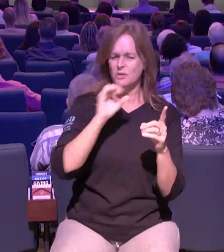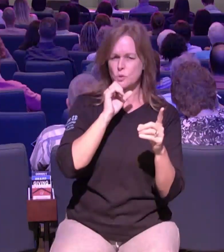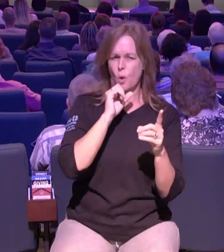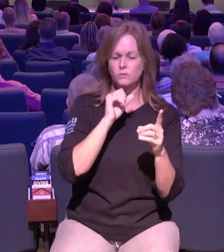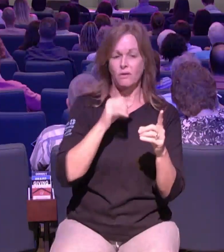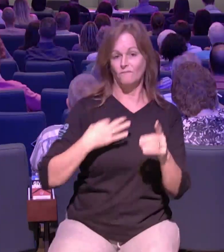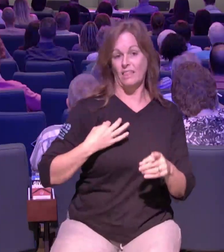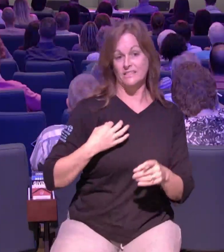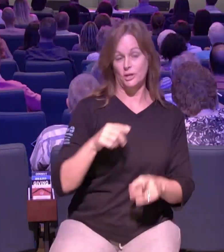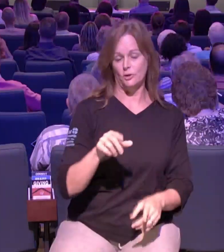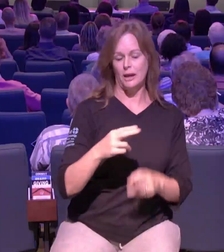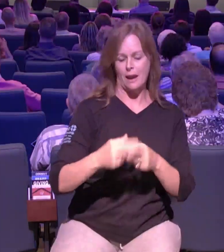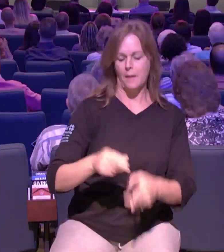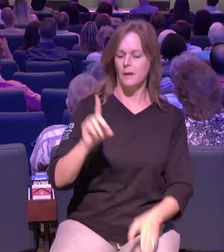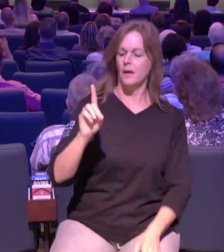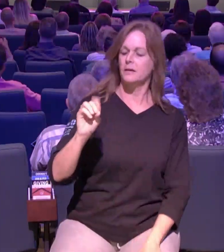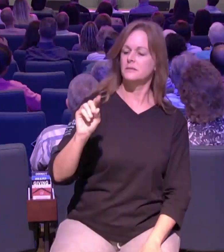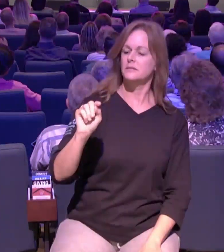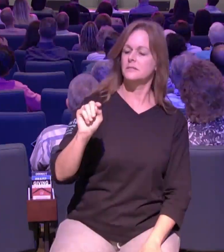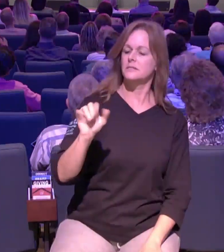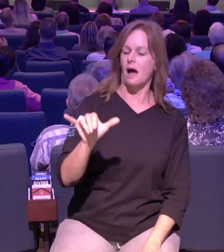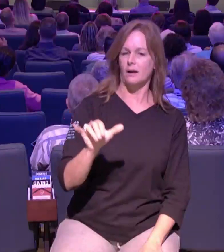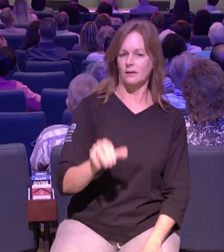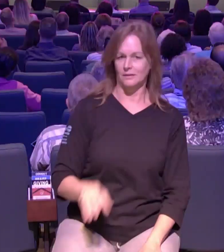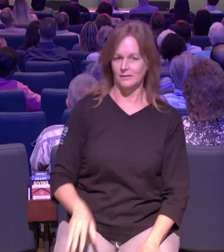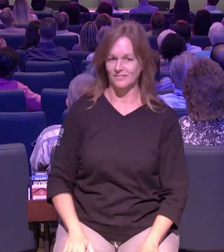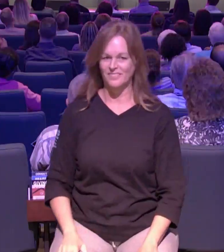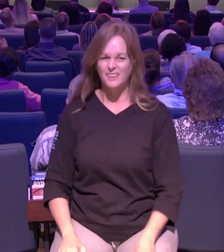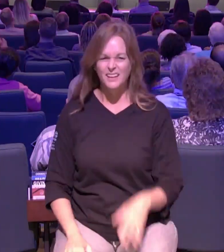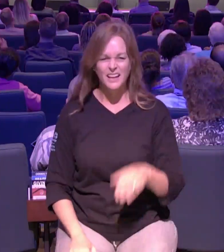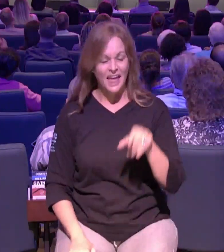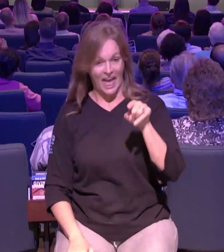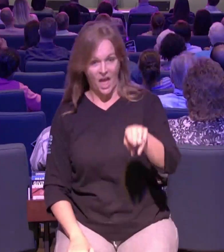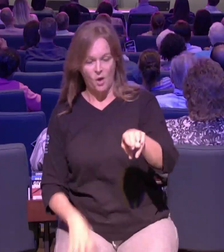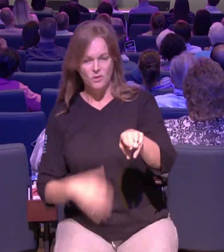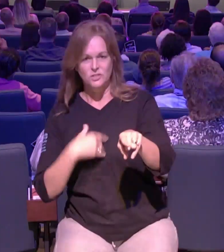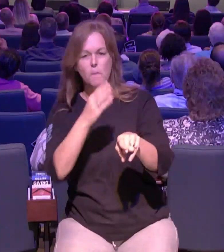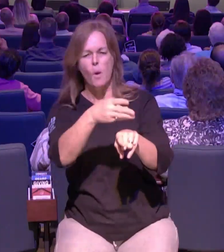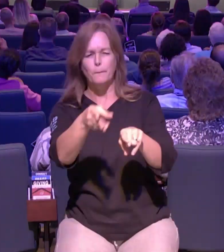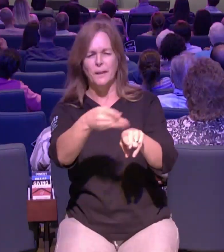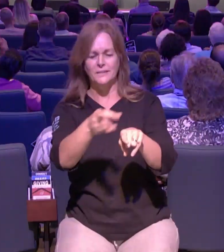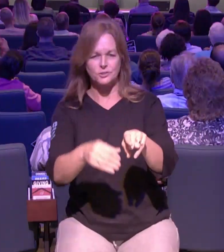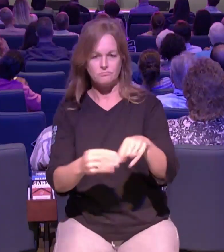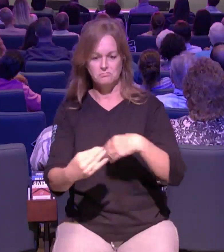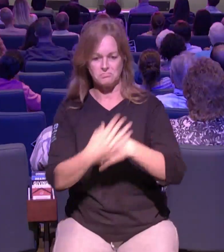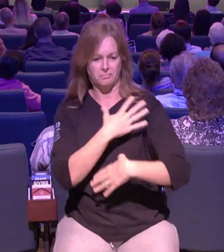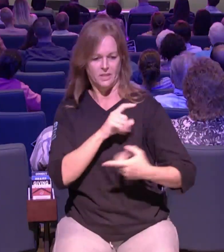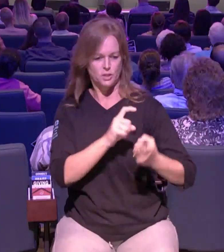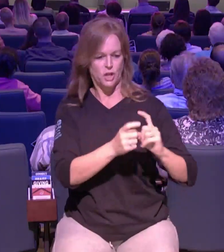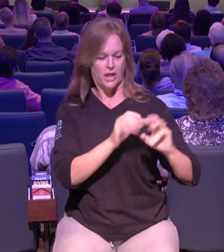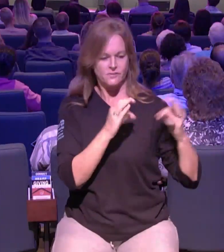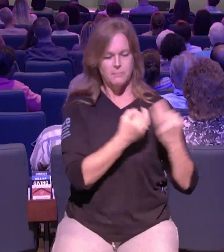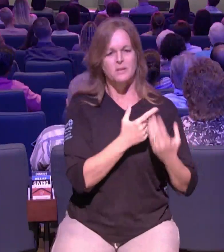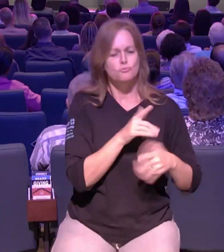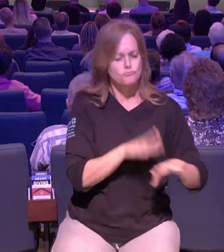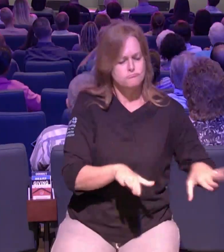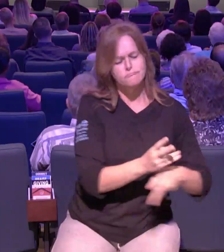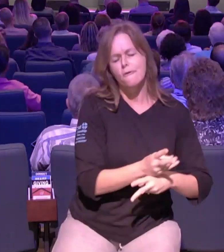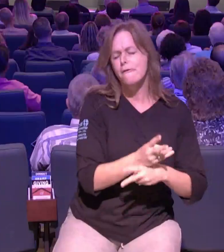to know dotty i got emails this week telling me about how you have changed the lives of families because you've been loving on their kids and the parents are